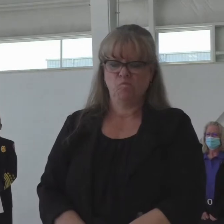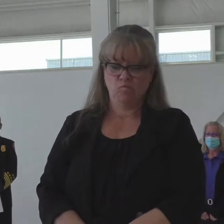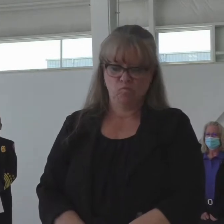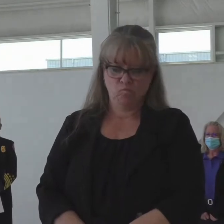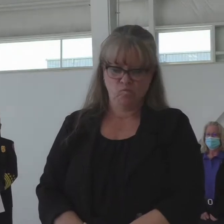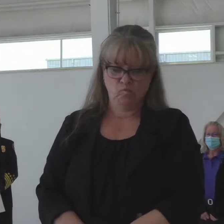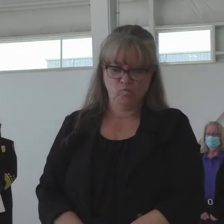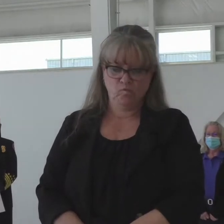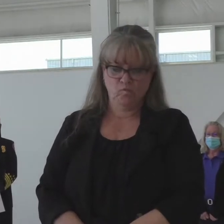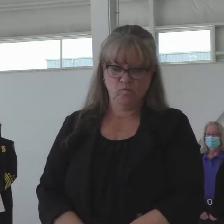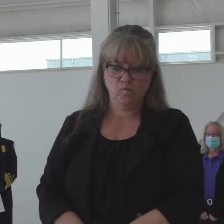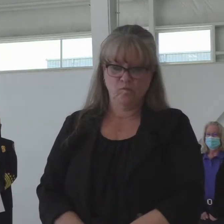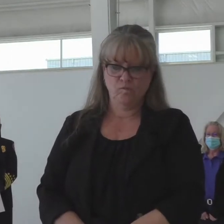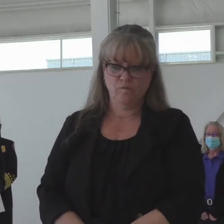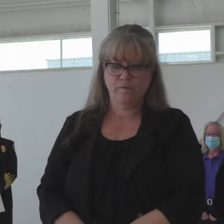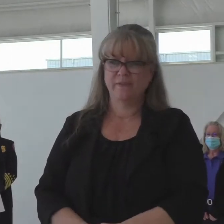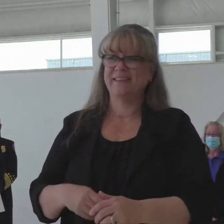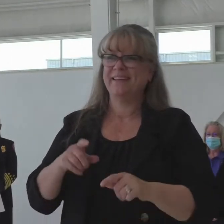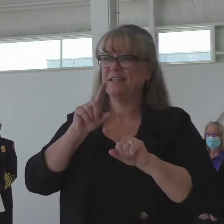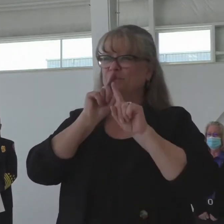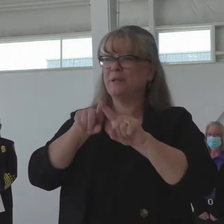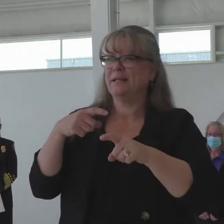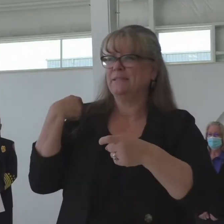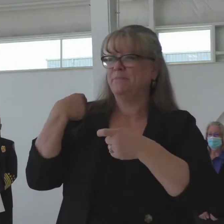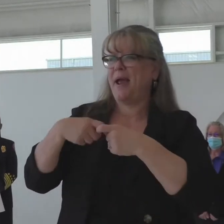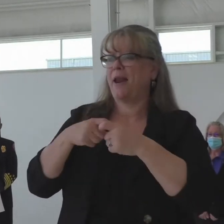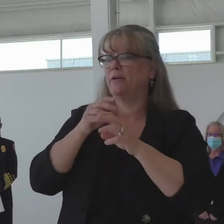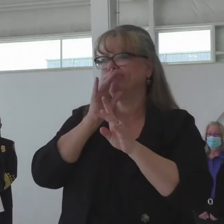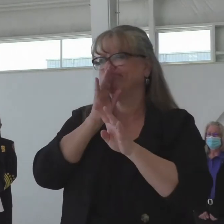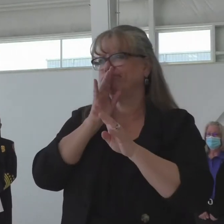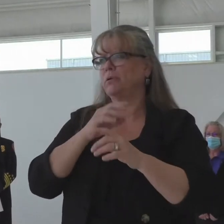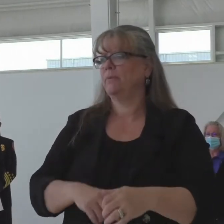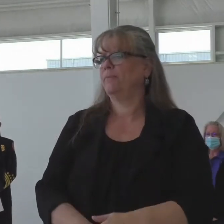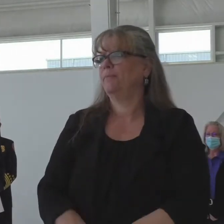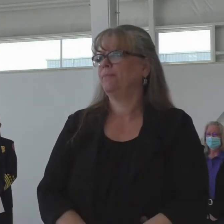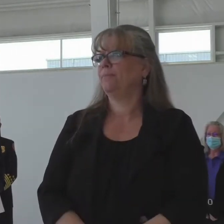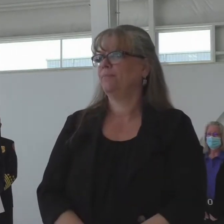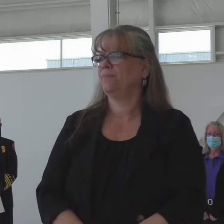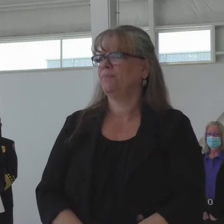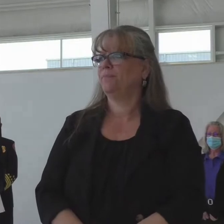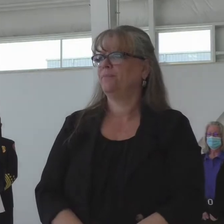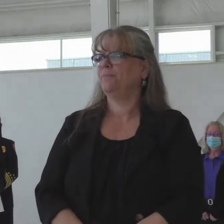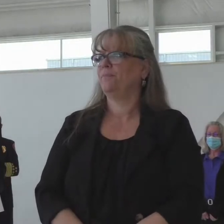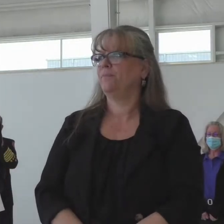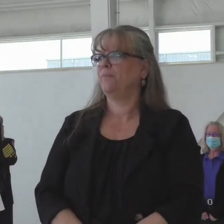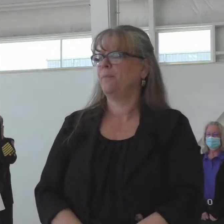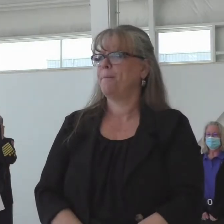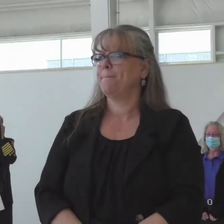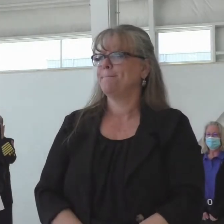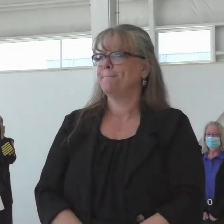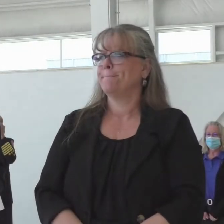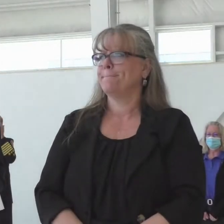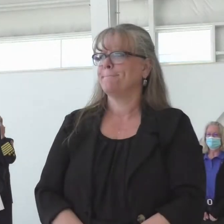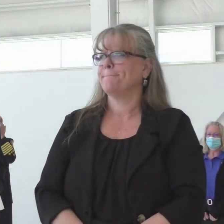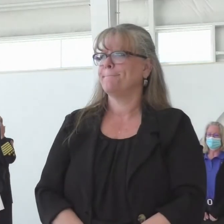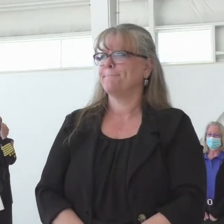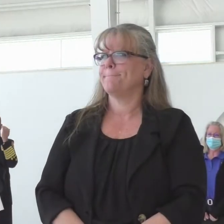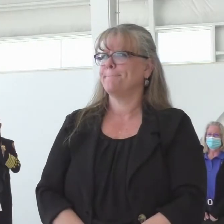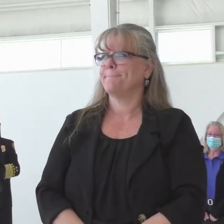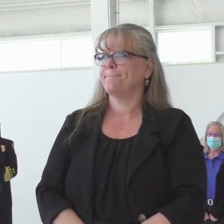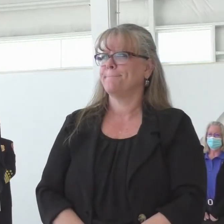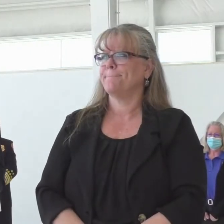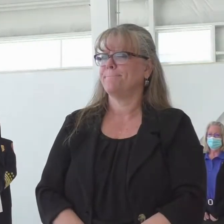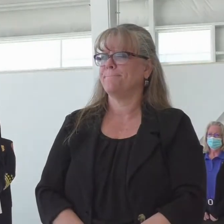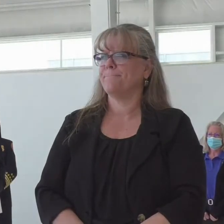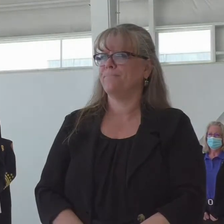prestos en nuestros bomberos y las personas